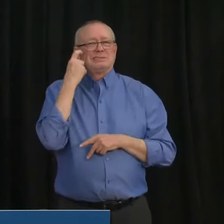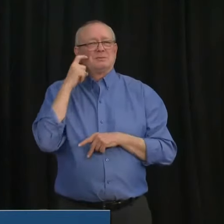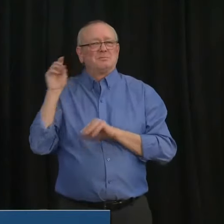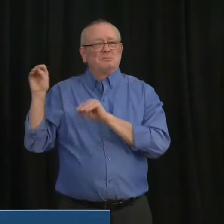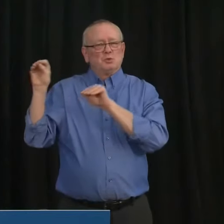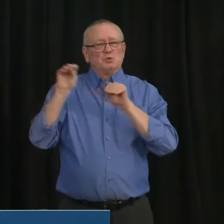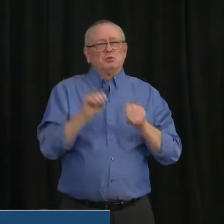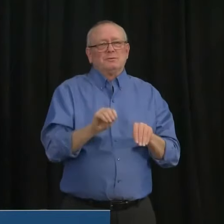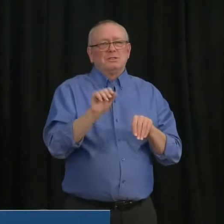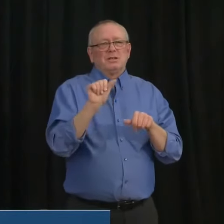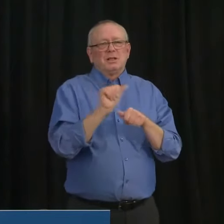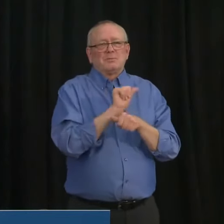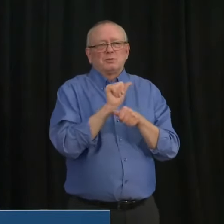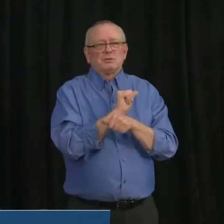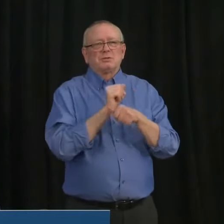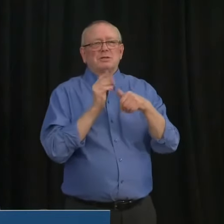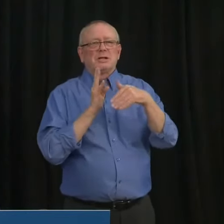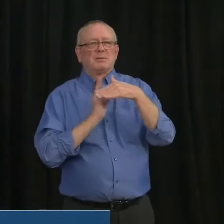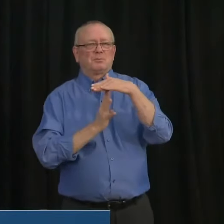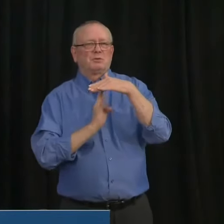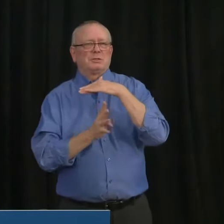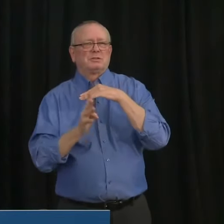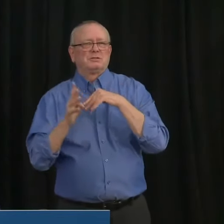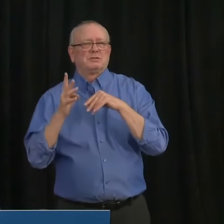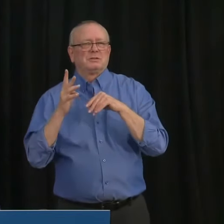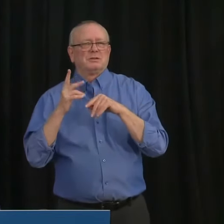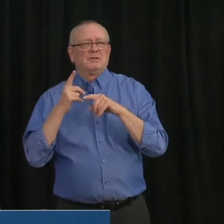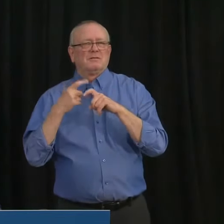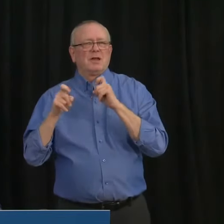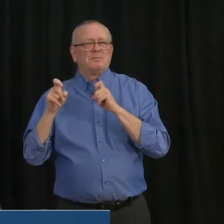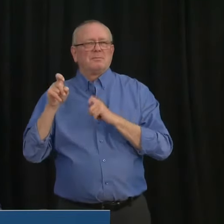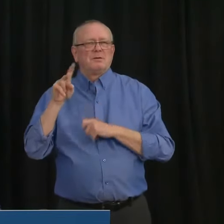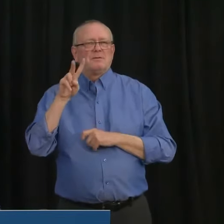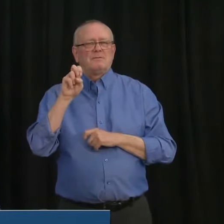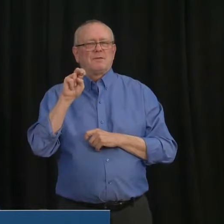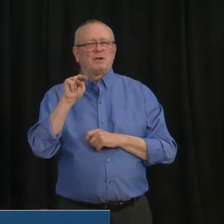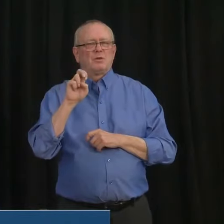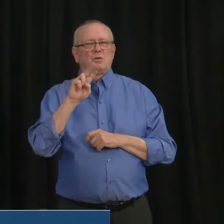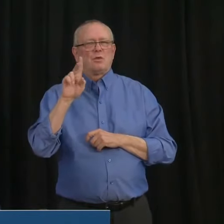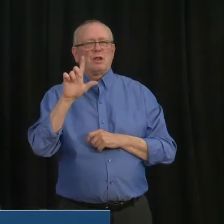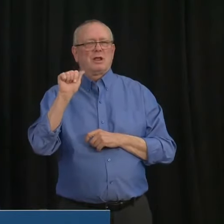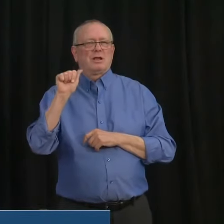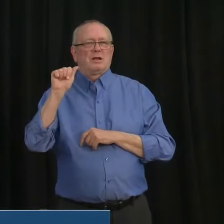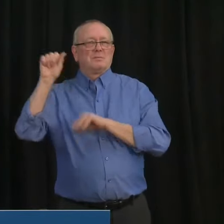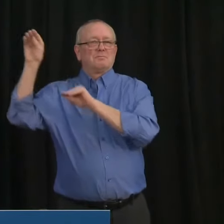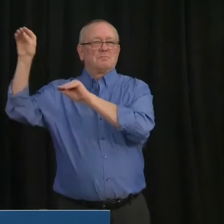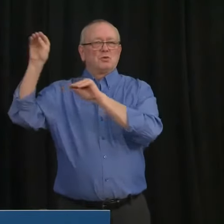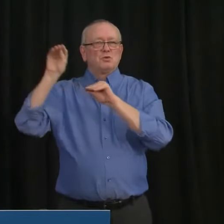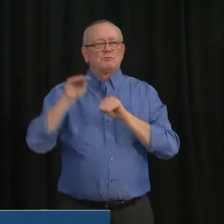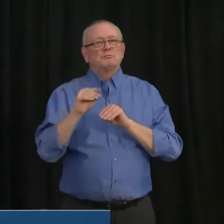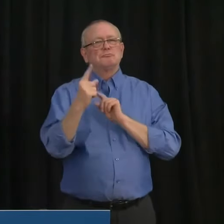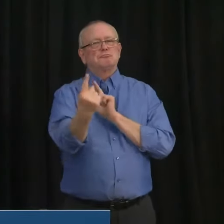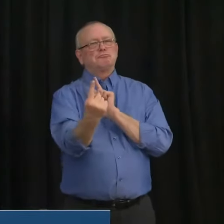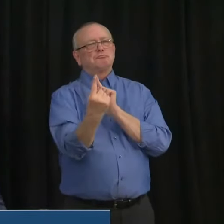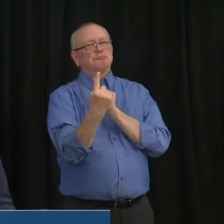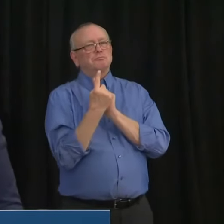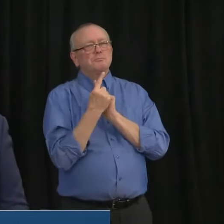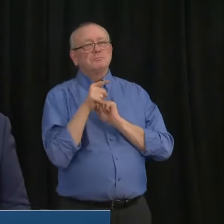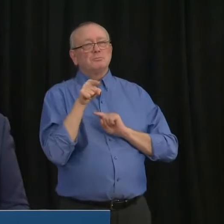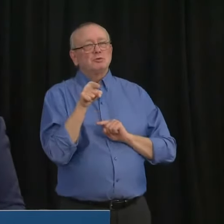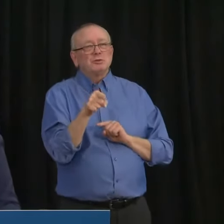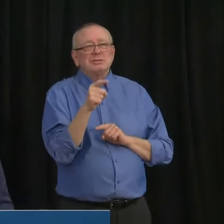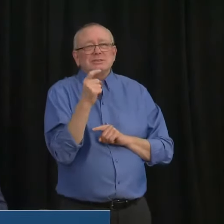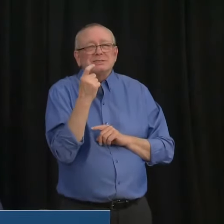uh, Venezuelan socialism, came up to me. She had just opened a little food